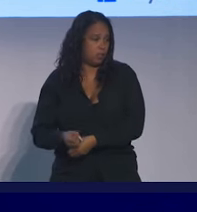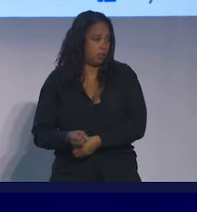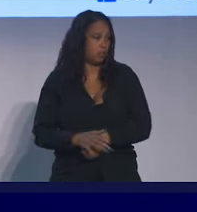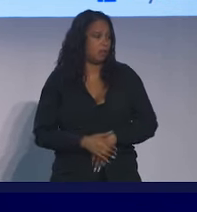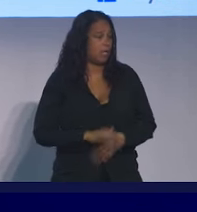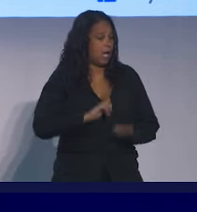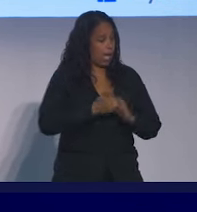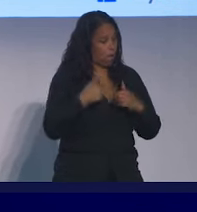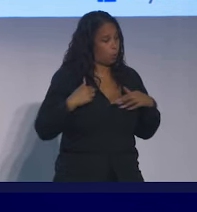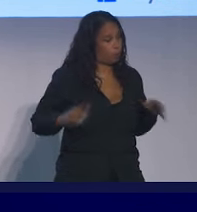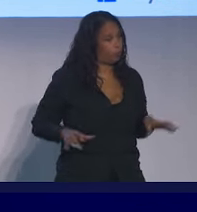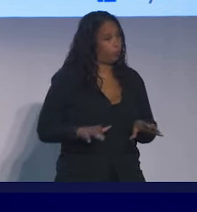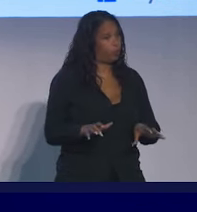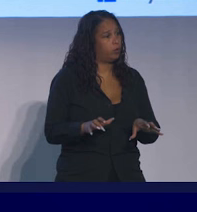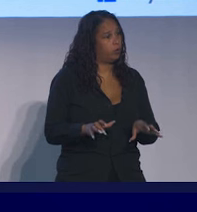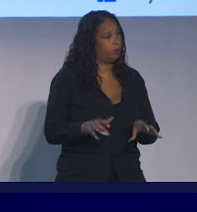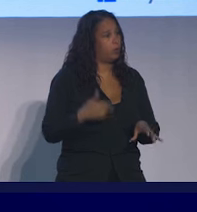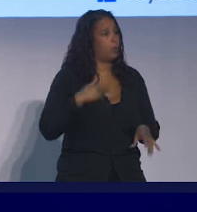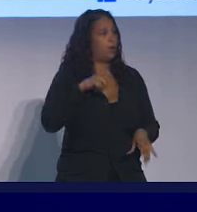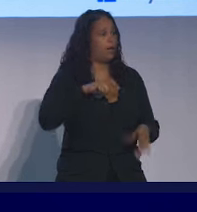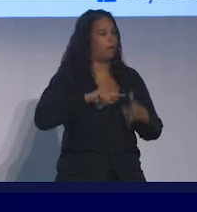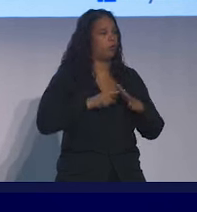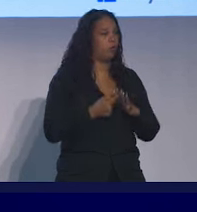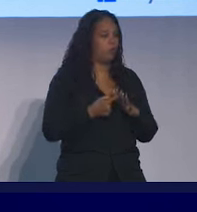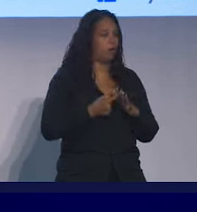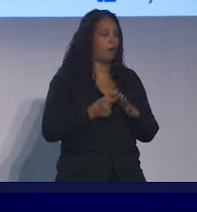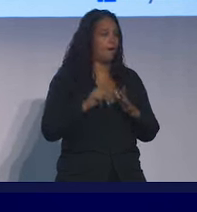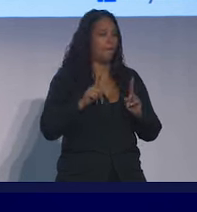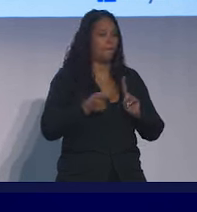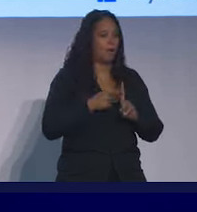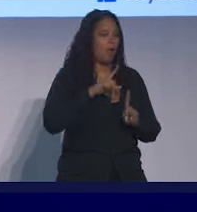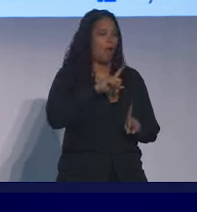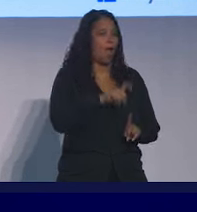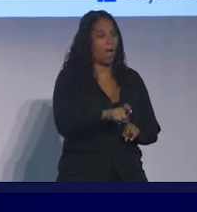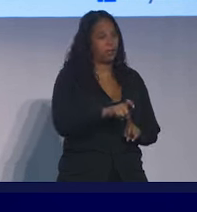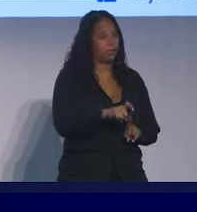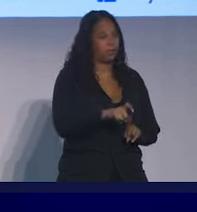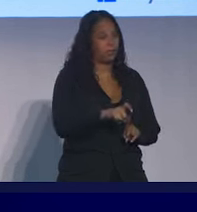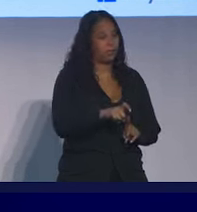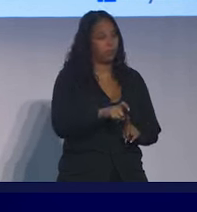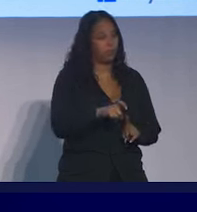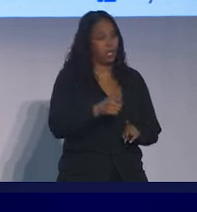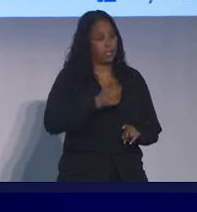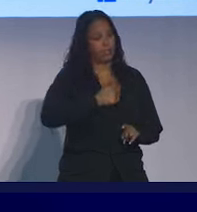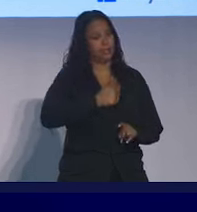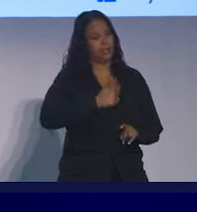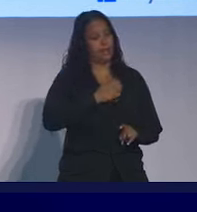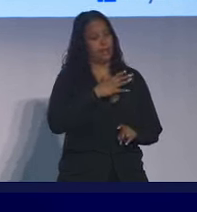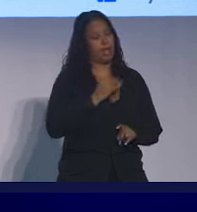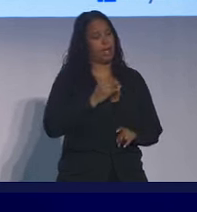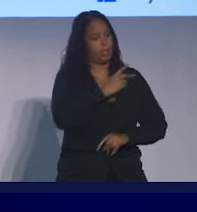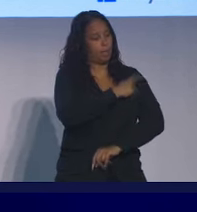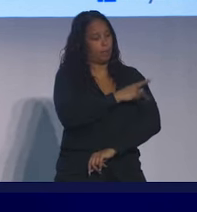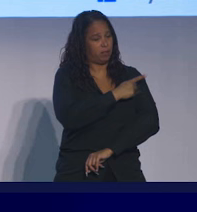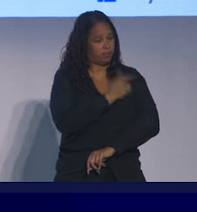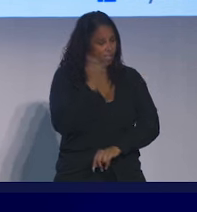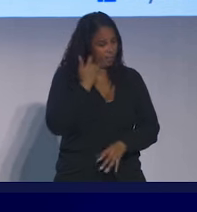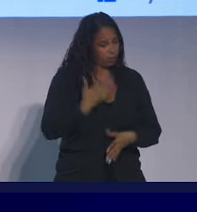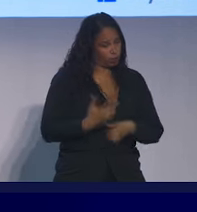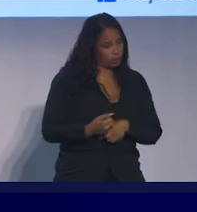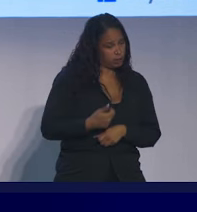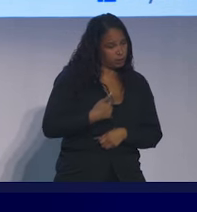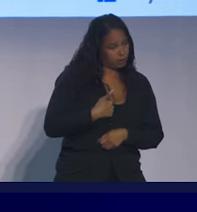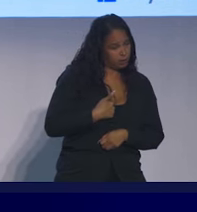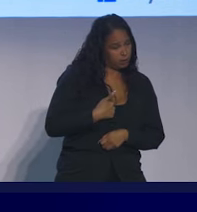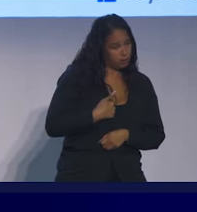How do we do it? We have to start first by asking humbly of ourselves and of our patients and our interactions, do they trust me? And have I